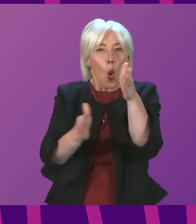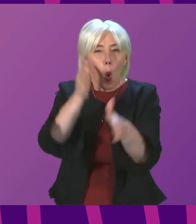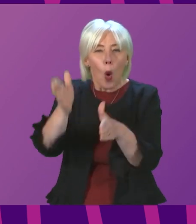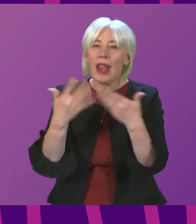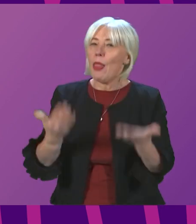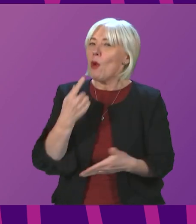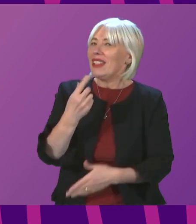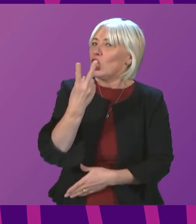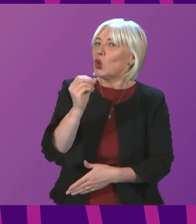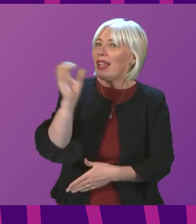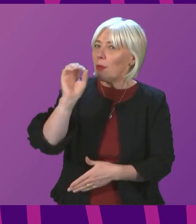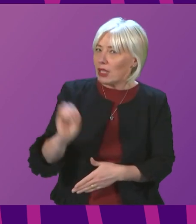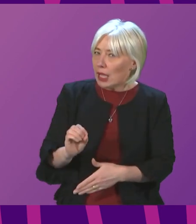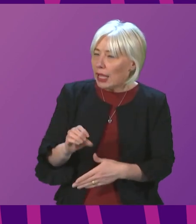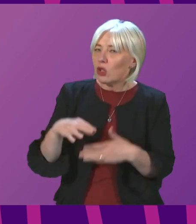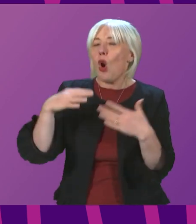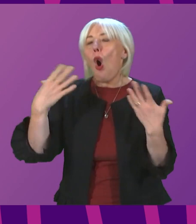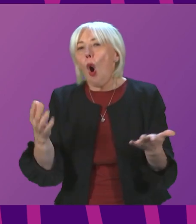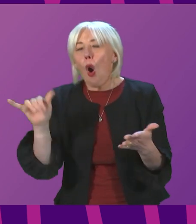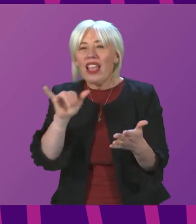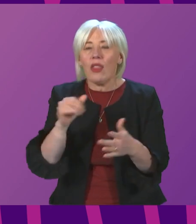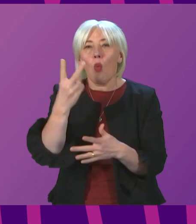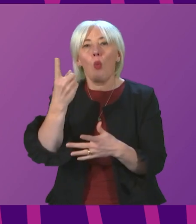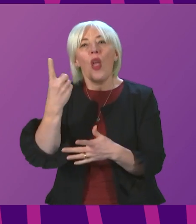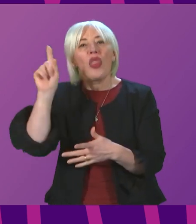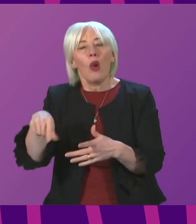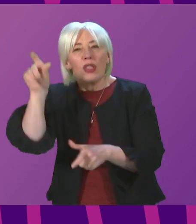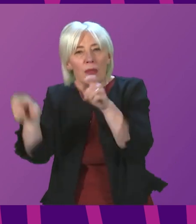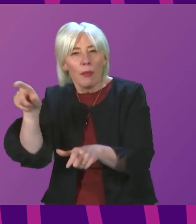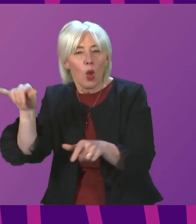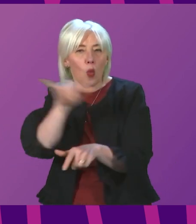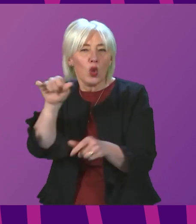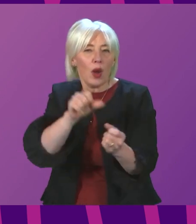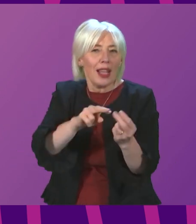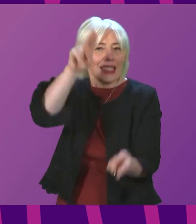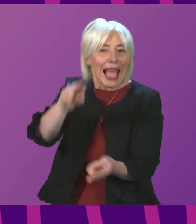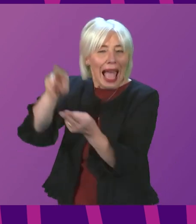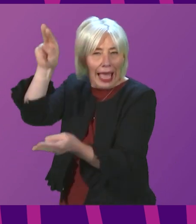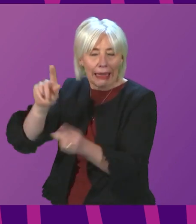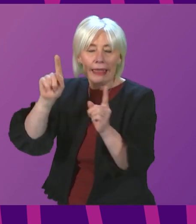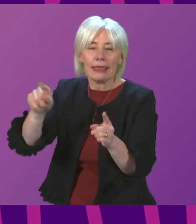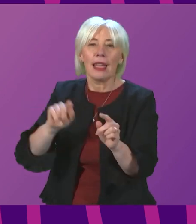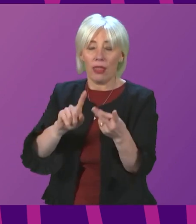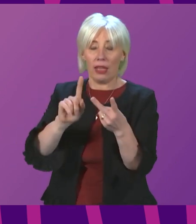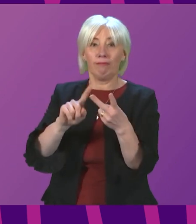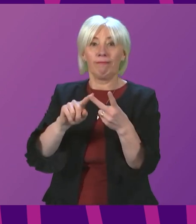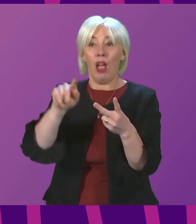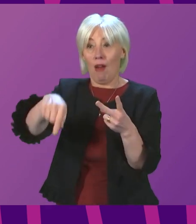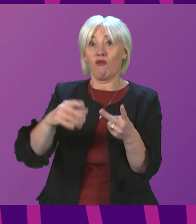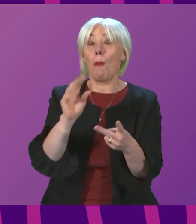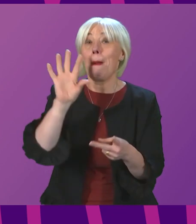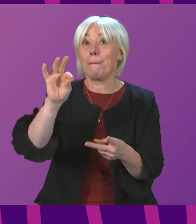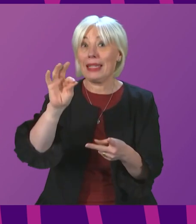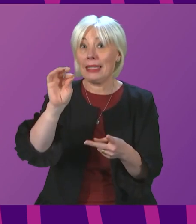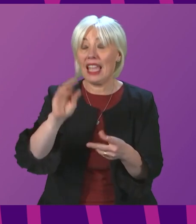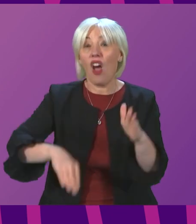current 20 per cent or at least 1,000 people, whichever figure is highest. Second, from Monday, the requirement to be